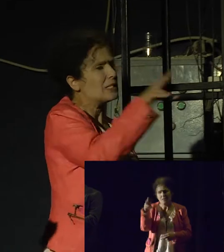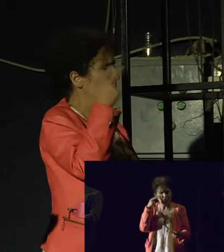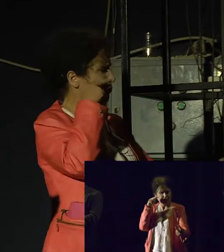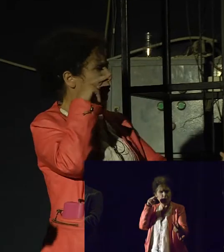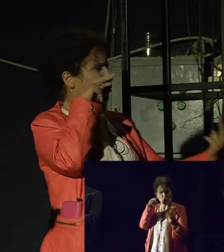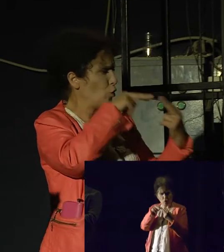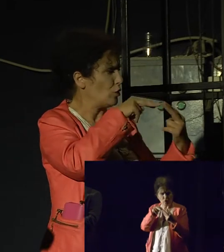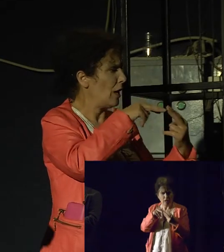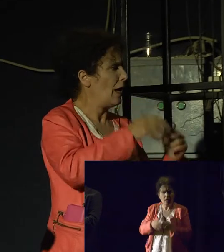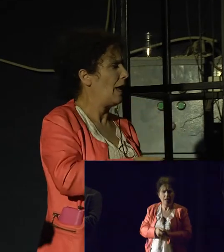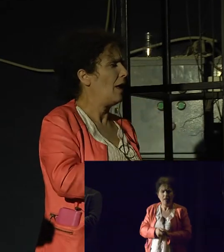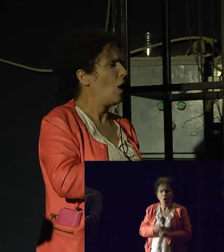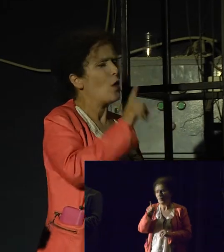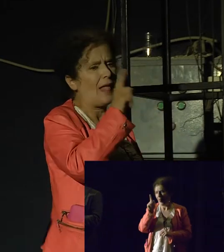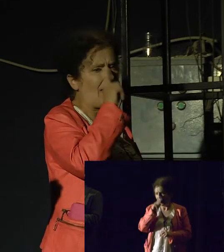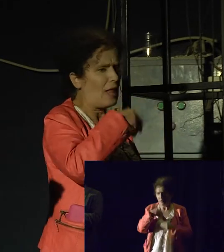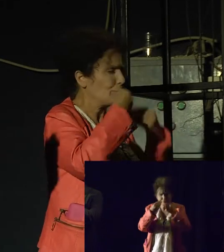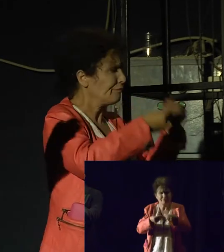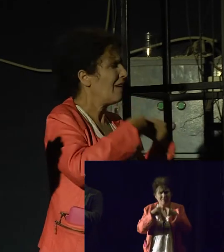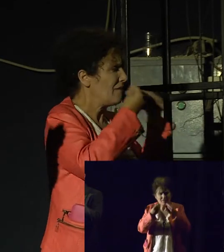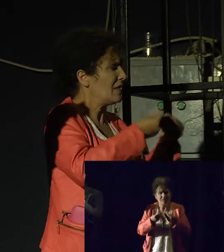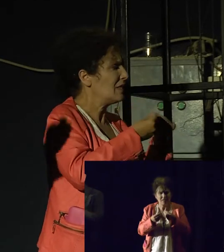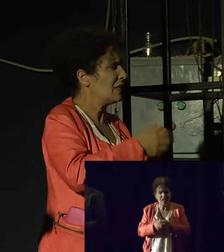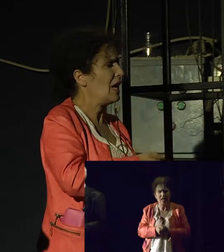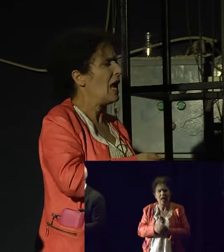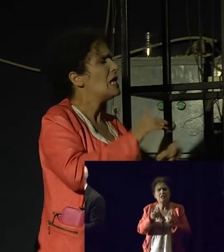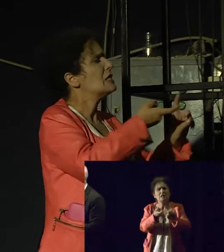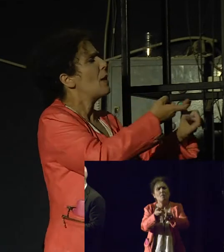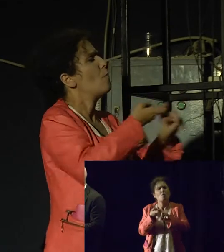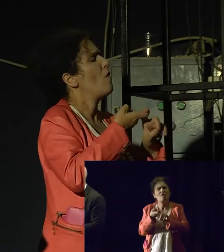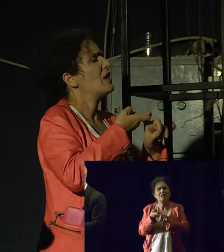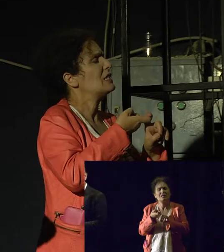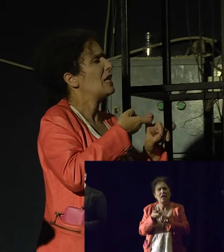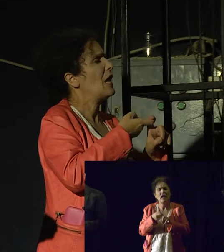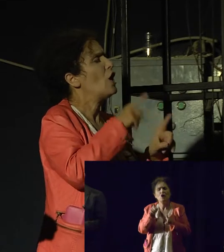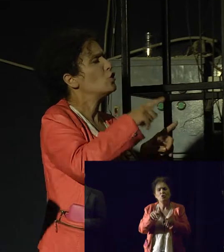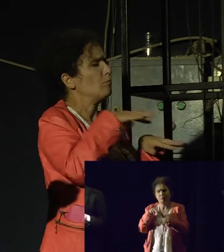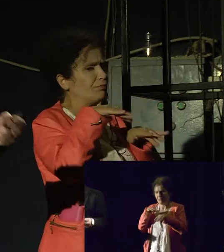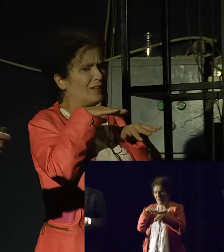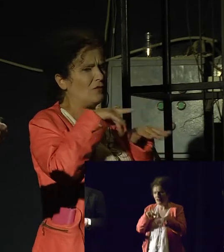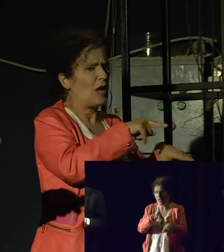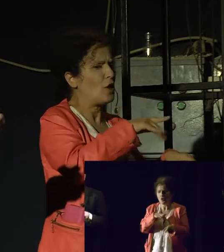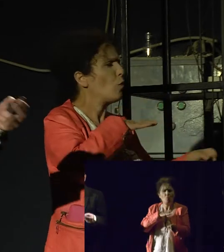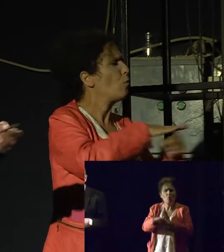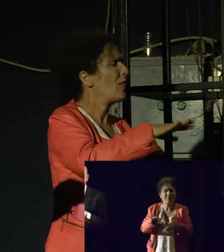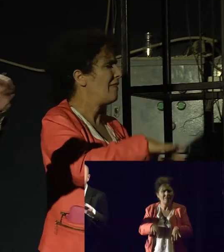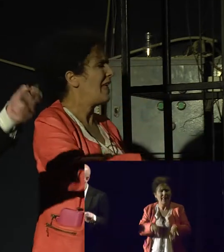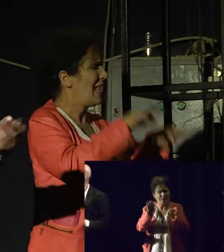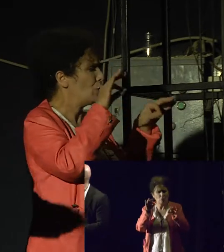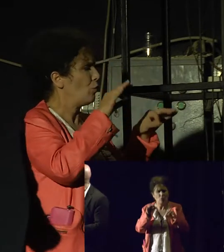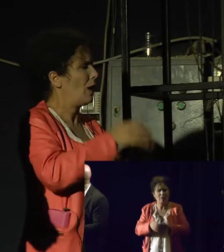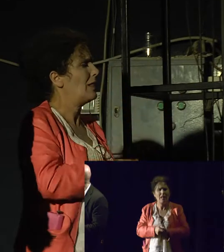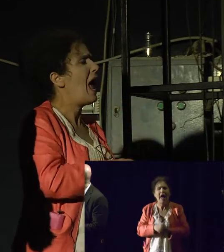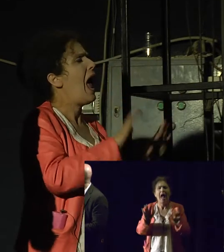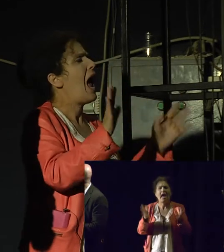started with the anti-choice movement in terms of these, what we heard from the previous speaker, abortion causes breast cancer